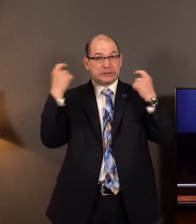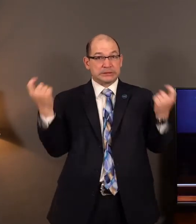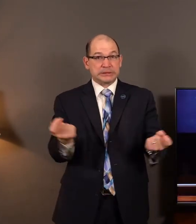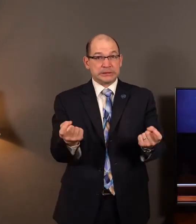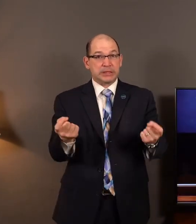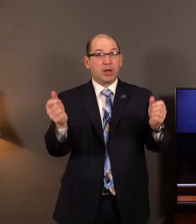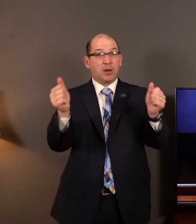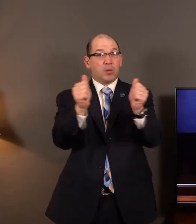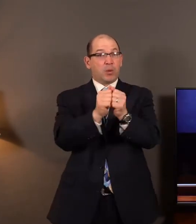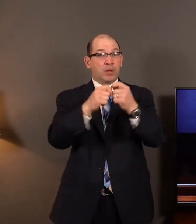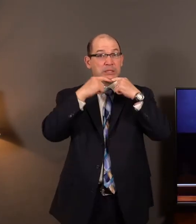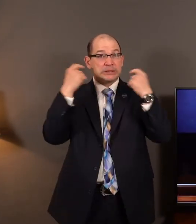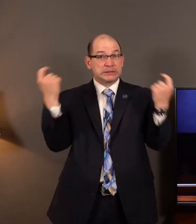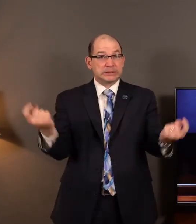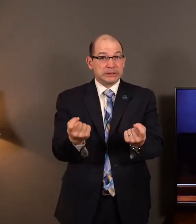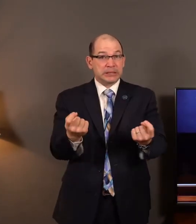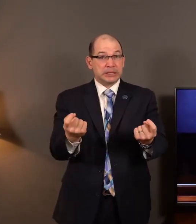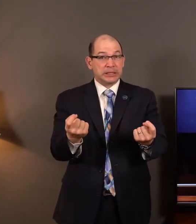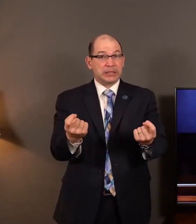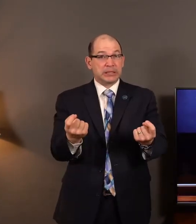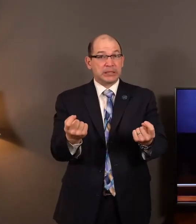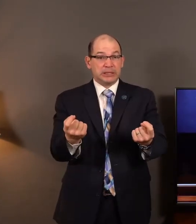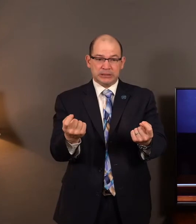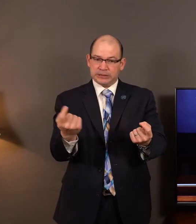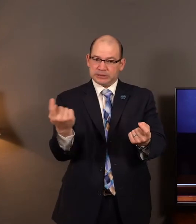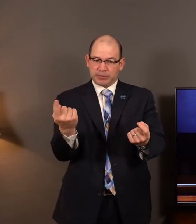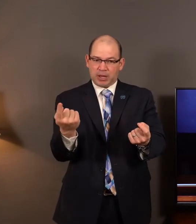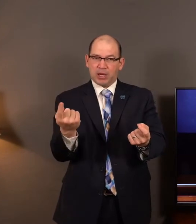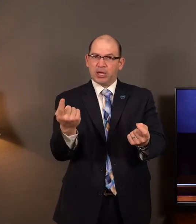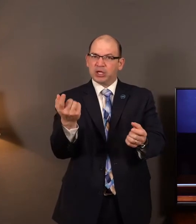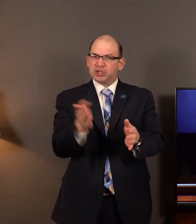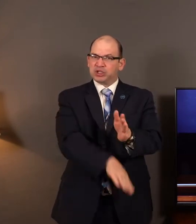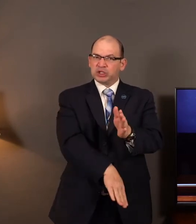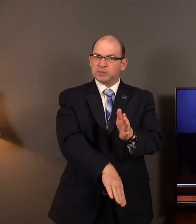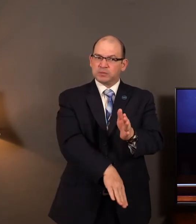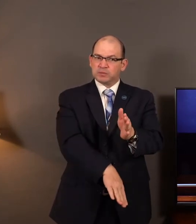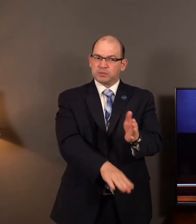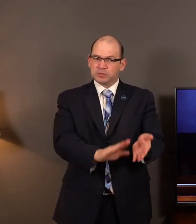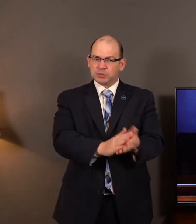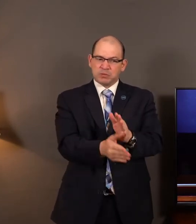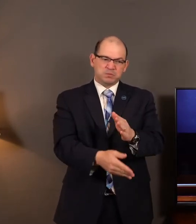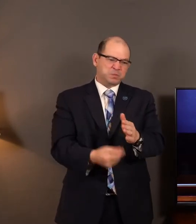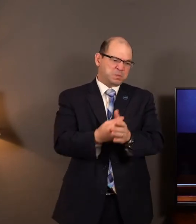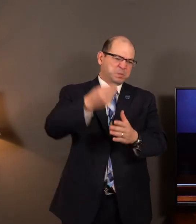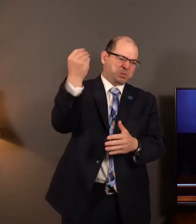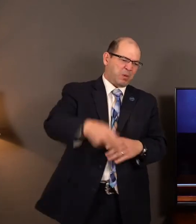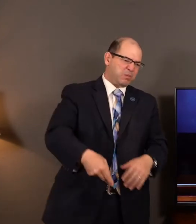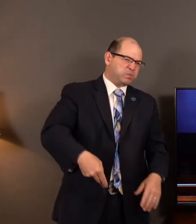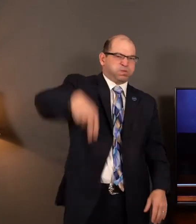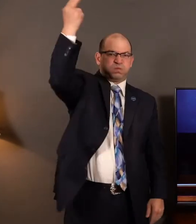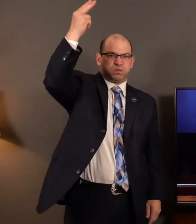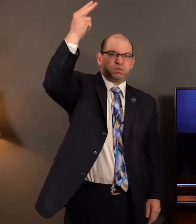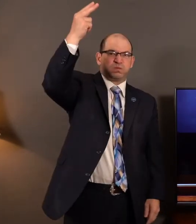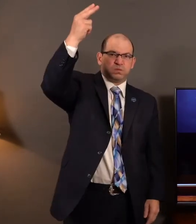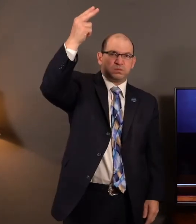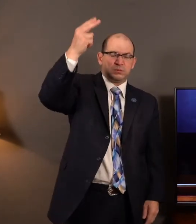esteemed price on something that is not valuable at all in the eyes of the Lord. And that's exactly what was happening here. They were